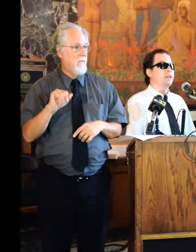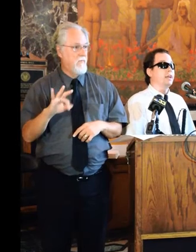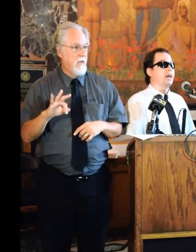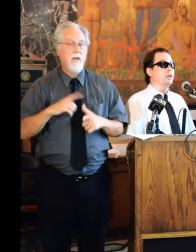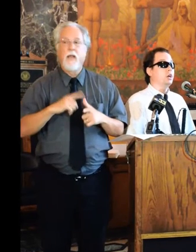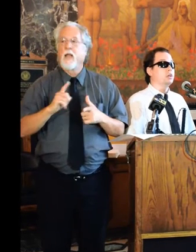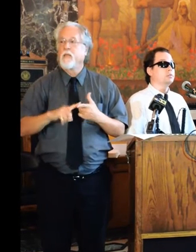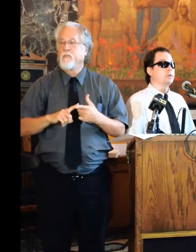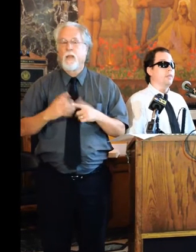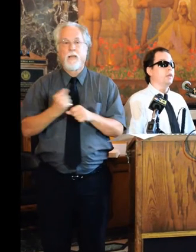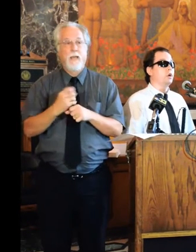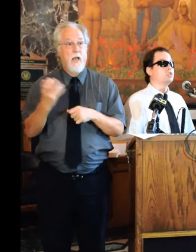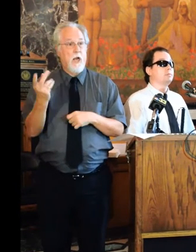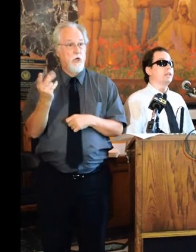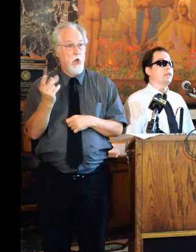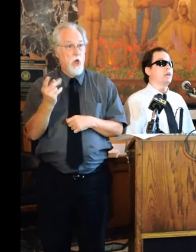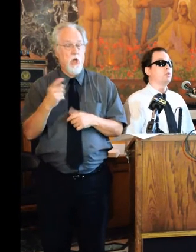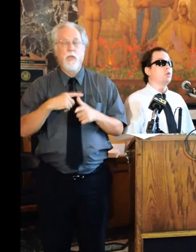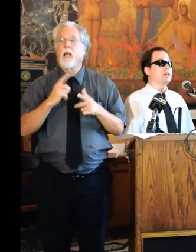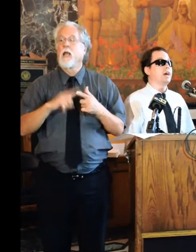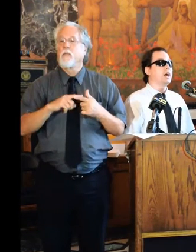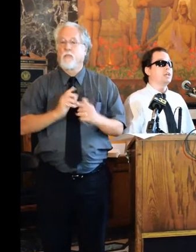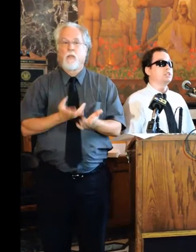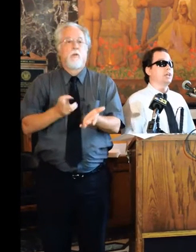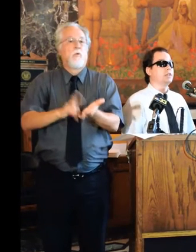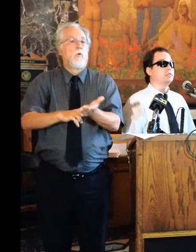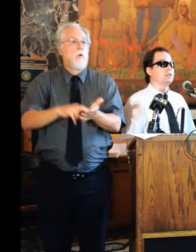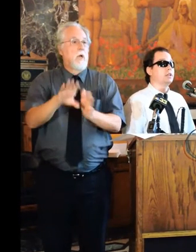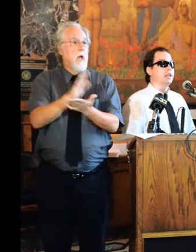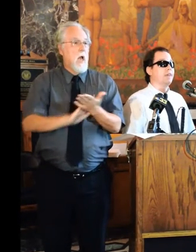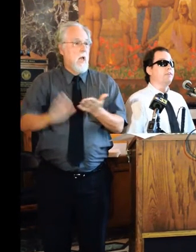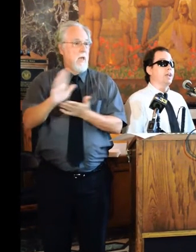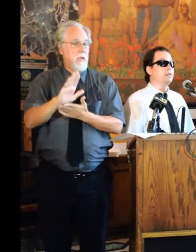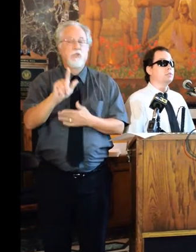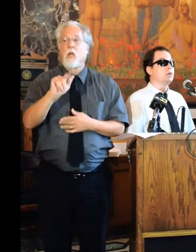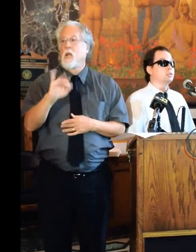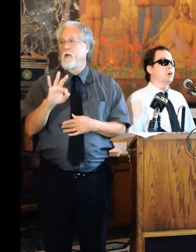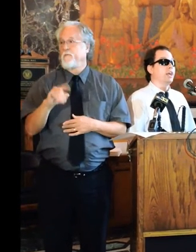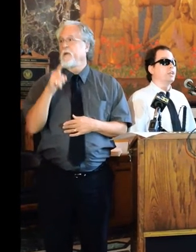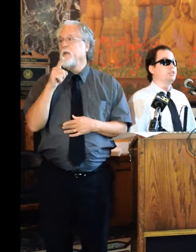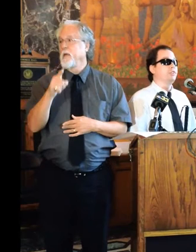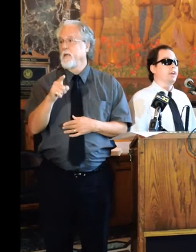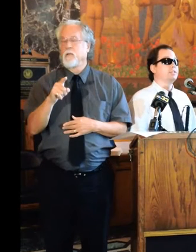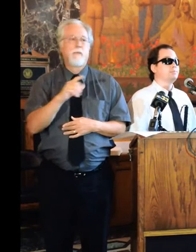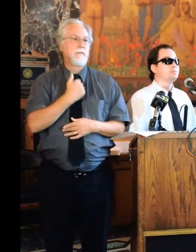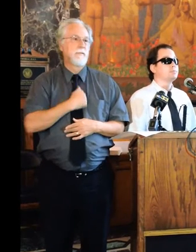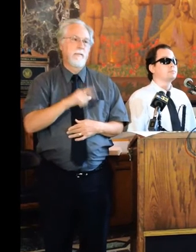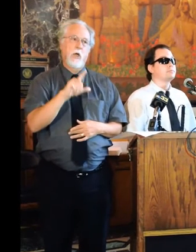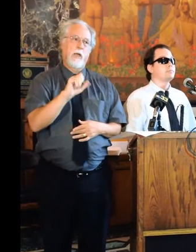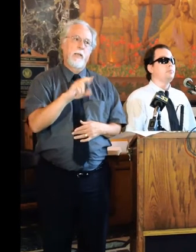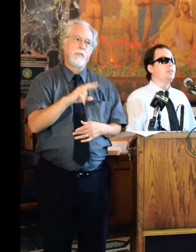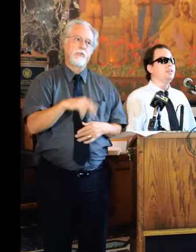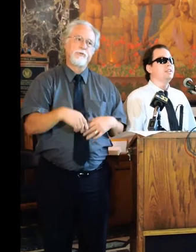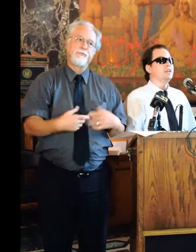went off to get a guide dog, and then ultimately enrolled in college in Lafayette. Sorry, LSU fans.